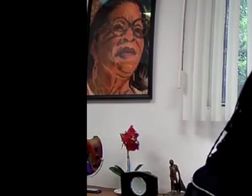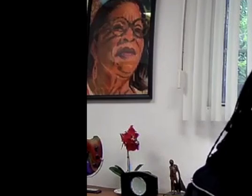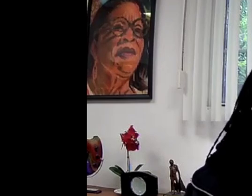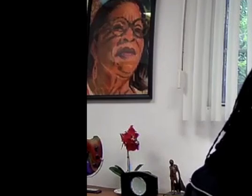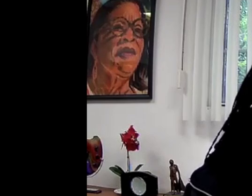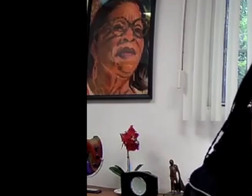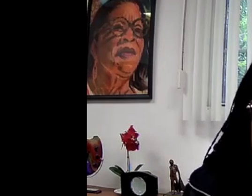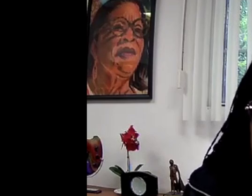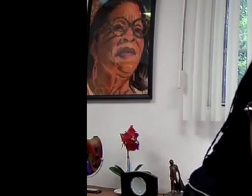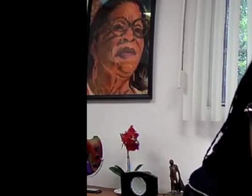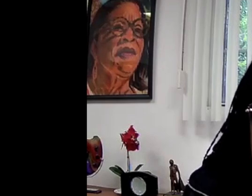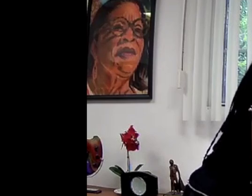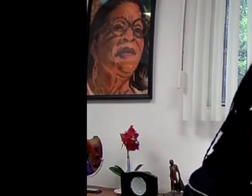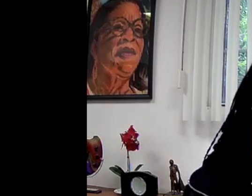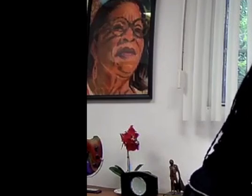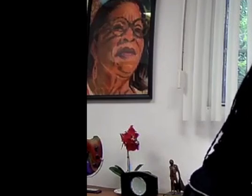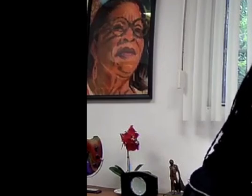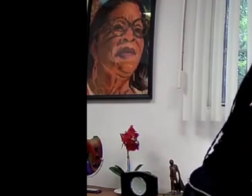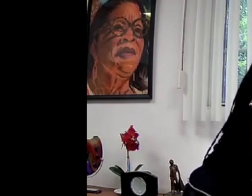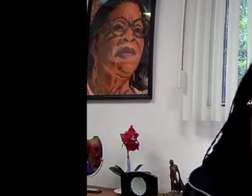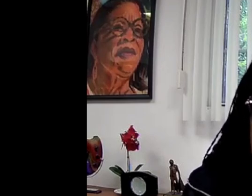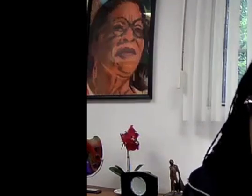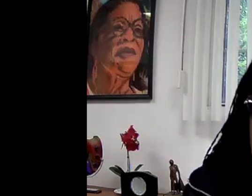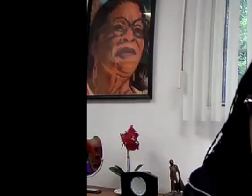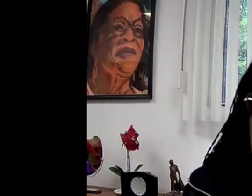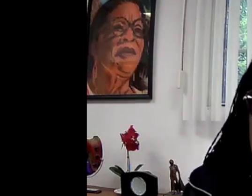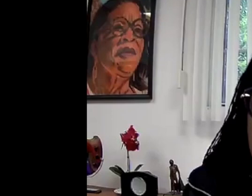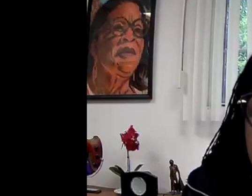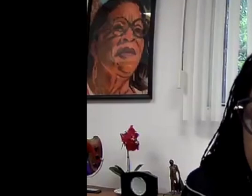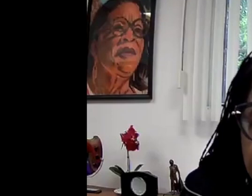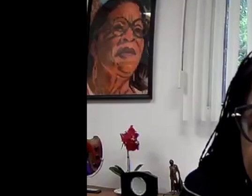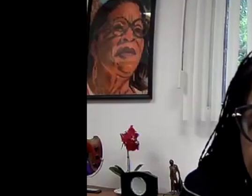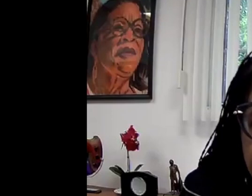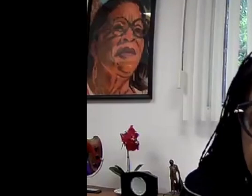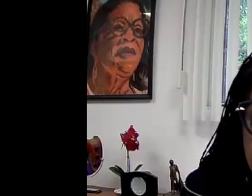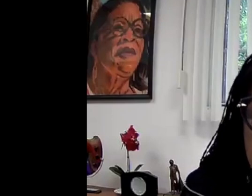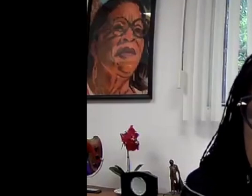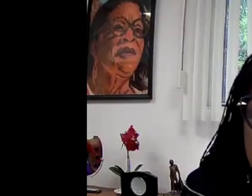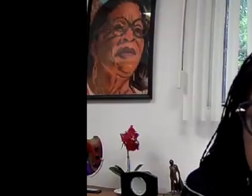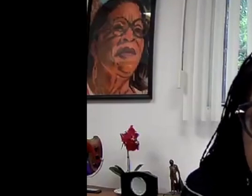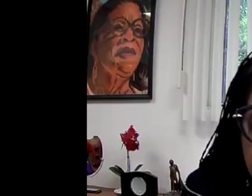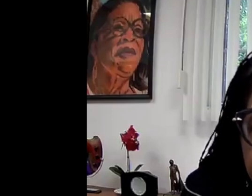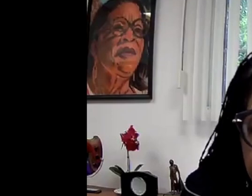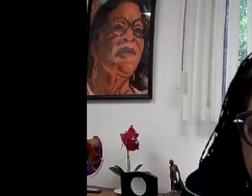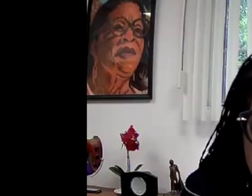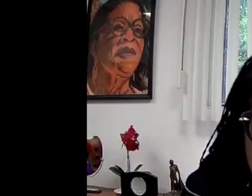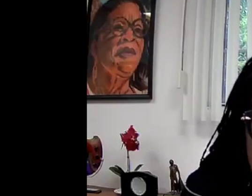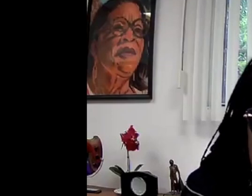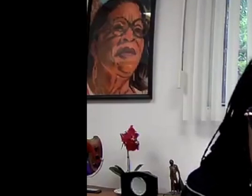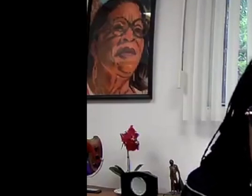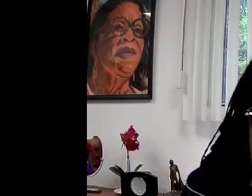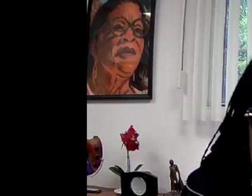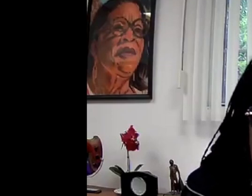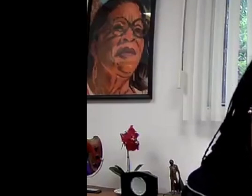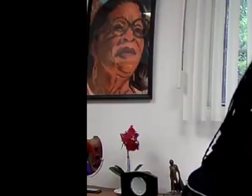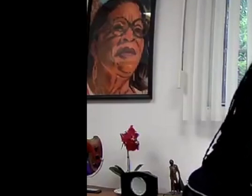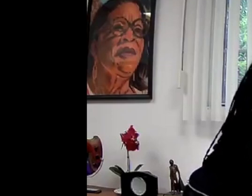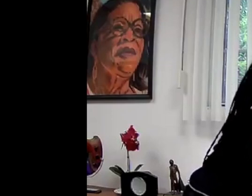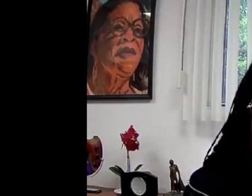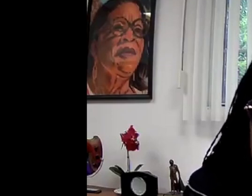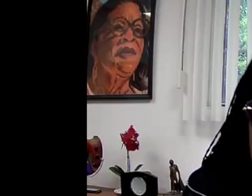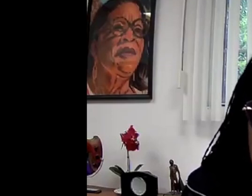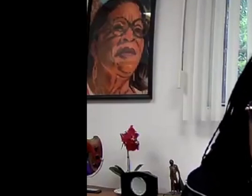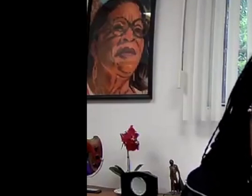of women have increased 800% in incarceration. So